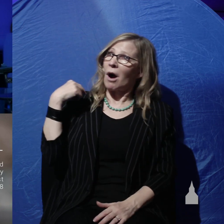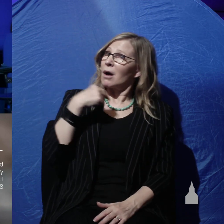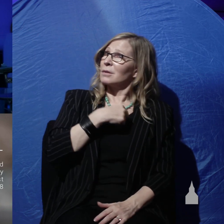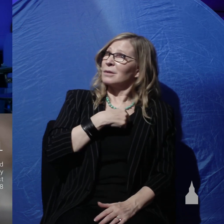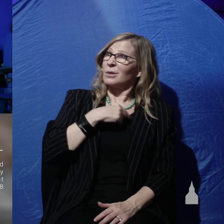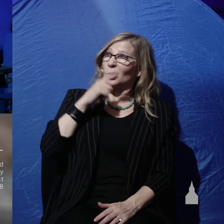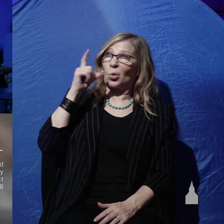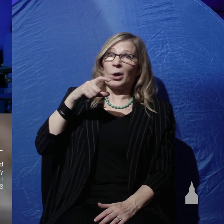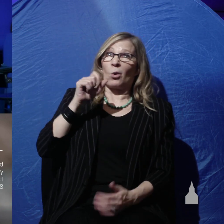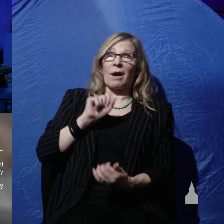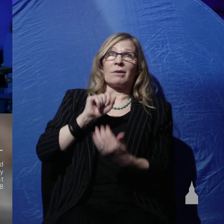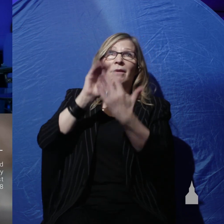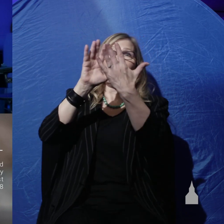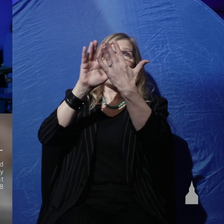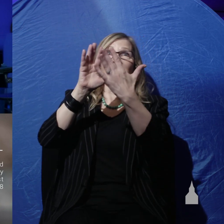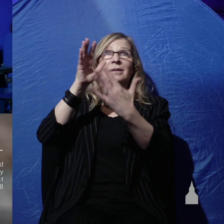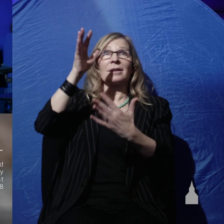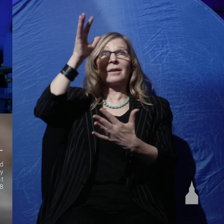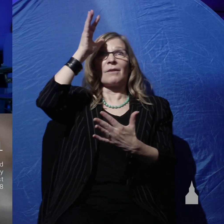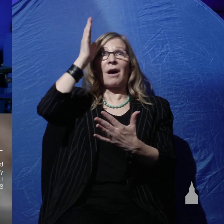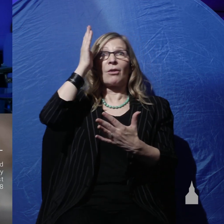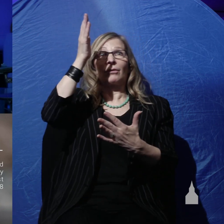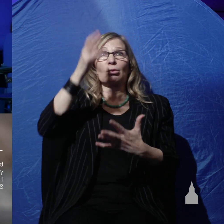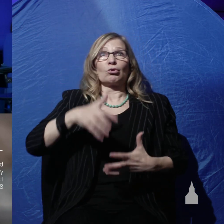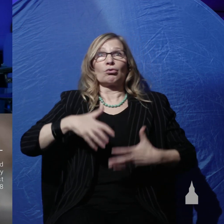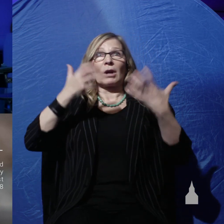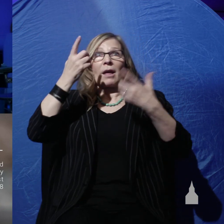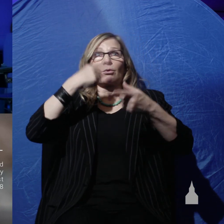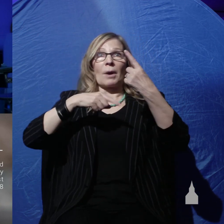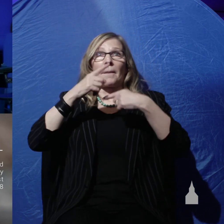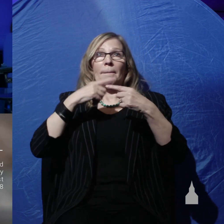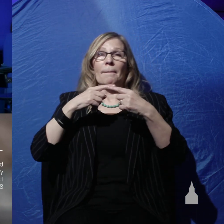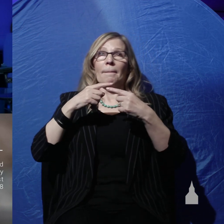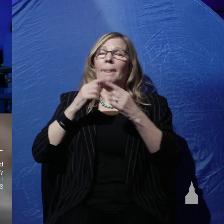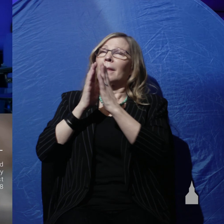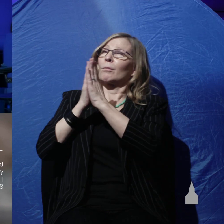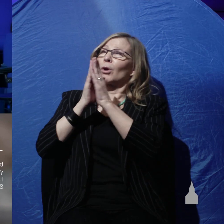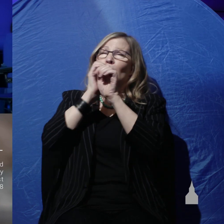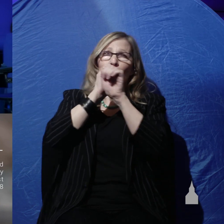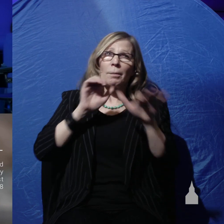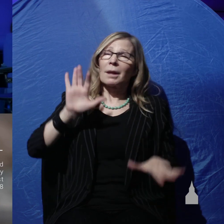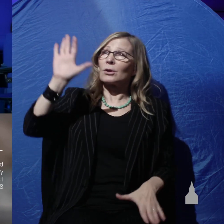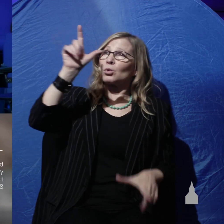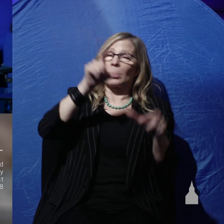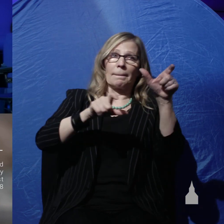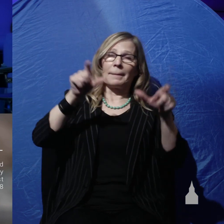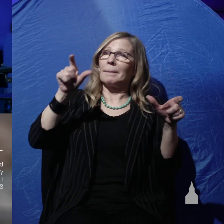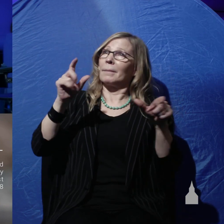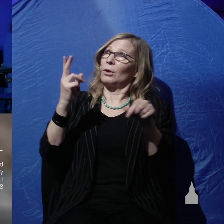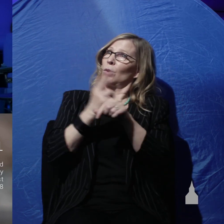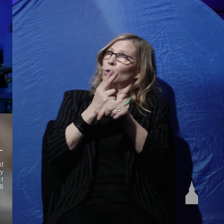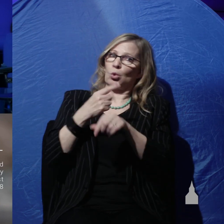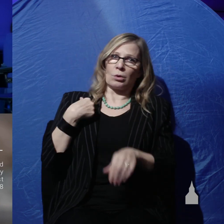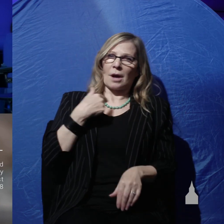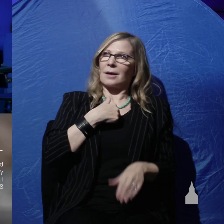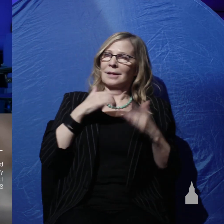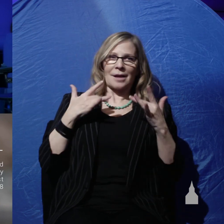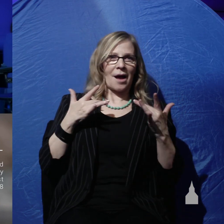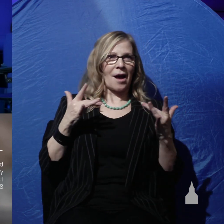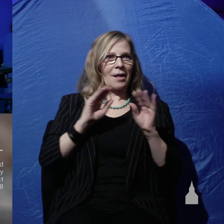wrath of God to come we pray that you would bless your people and that you would use us as shining lights in